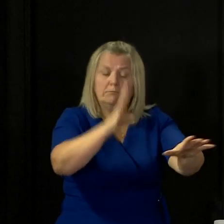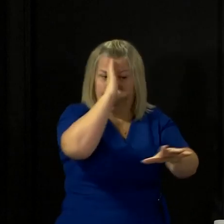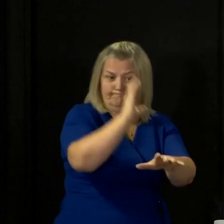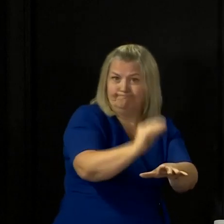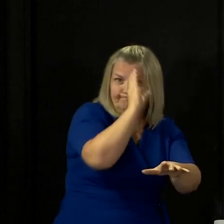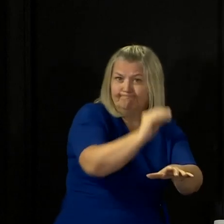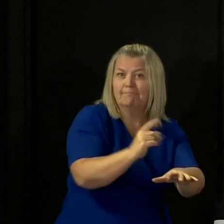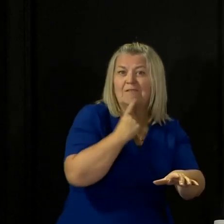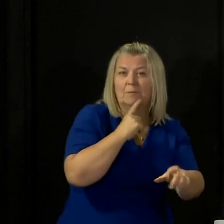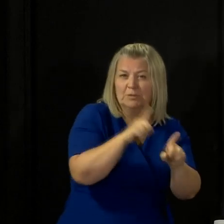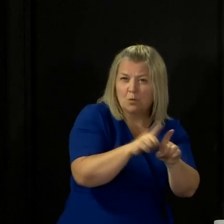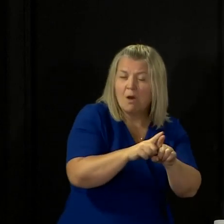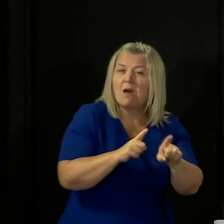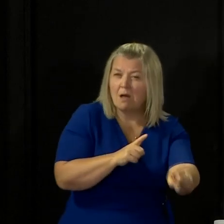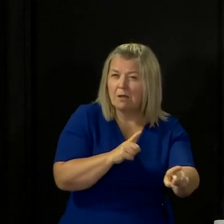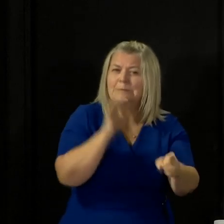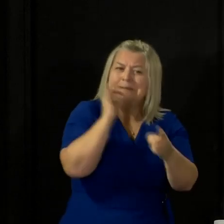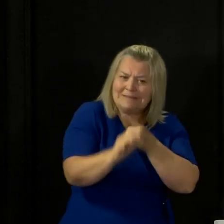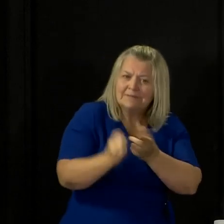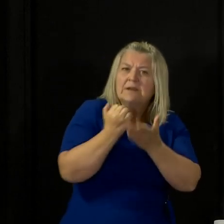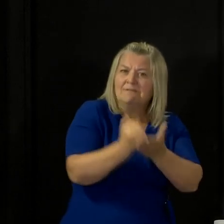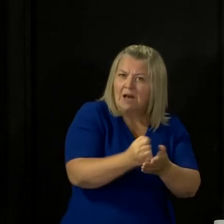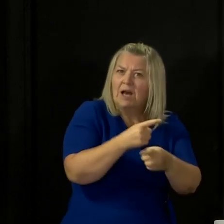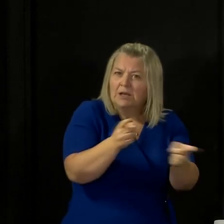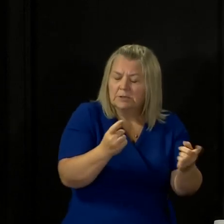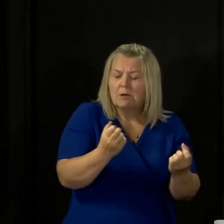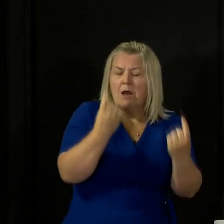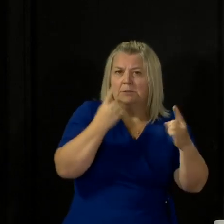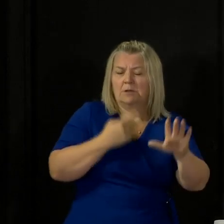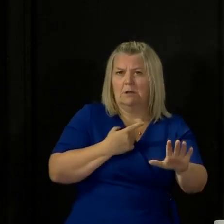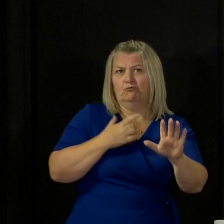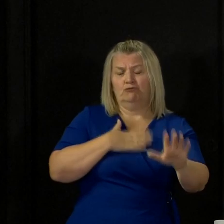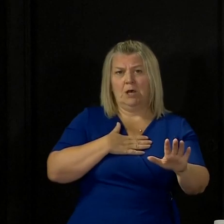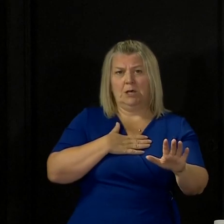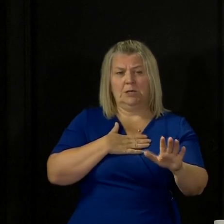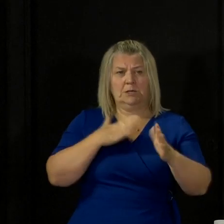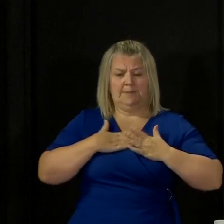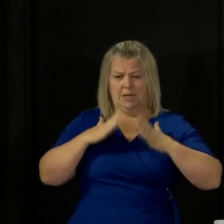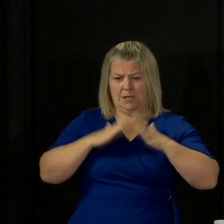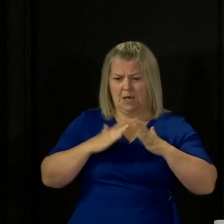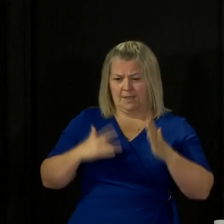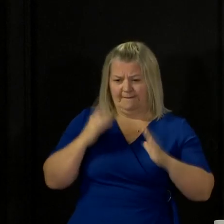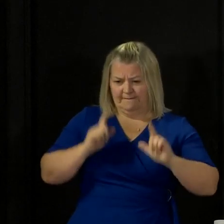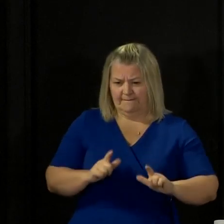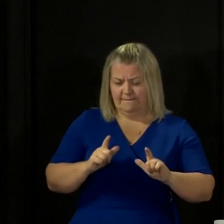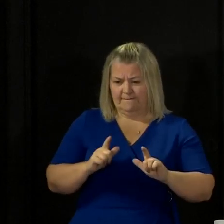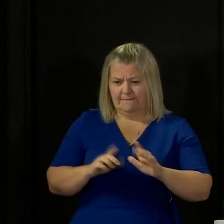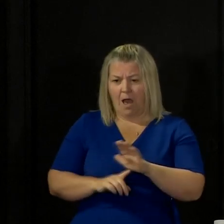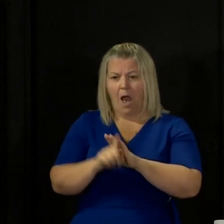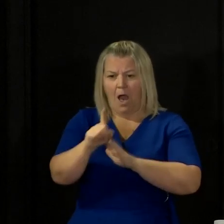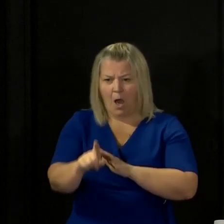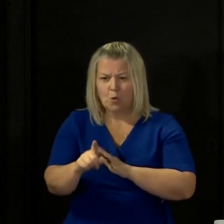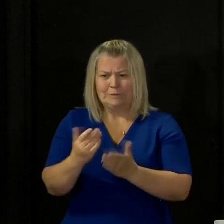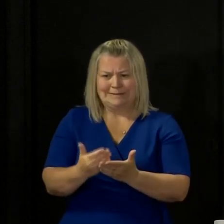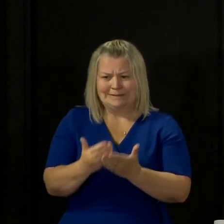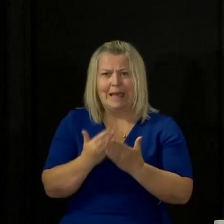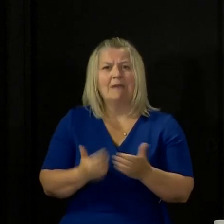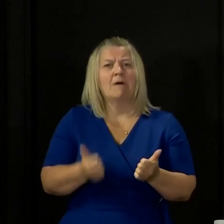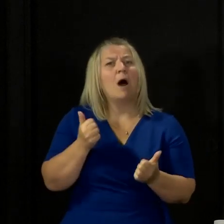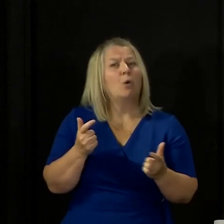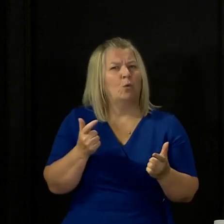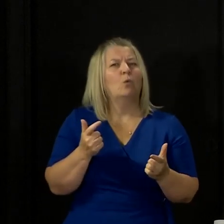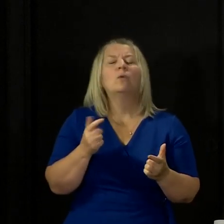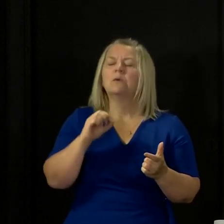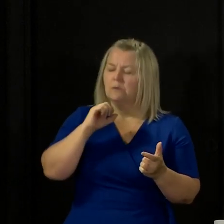providing more specific advice for you so that you can understand the safest ways to go back to a more normal life. We're working on this with